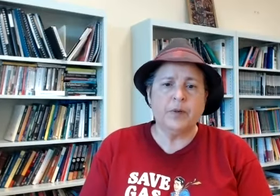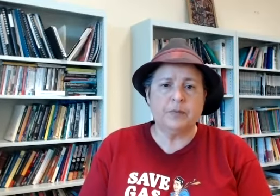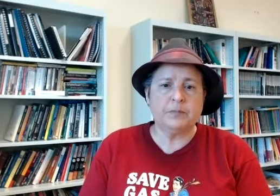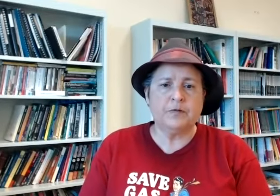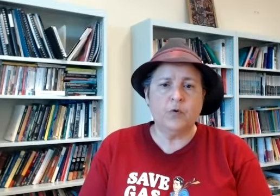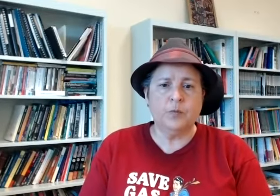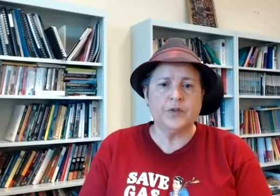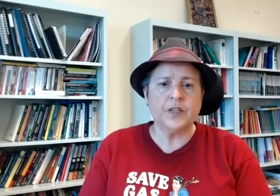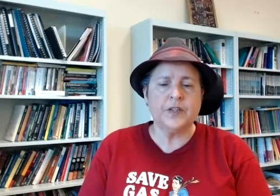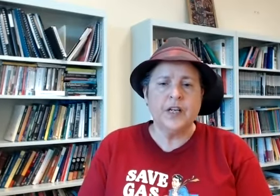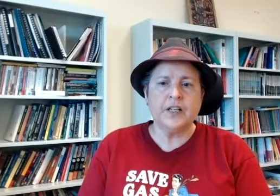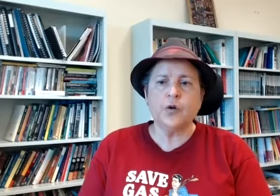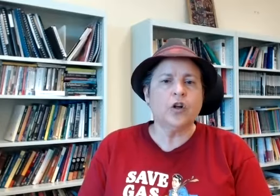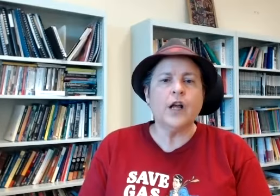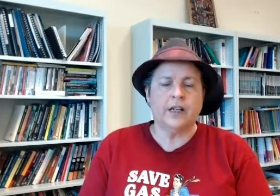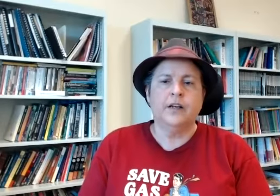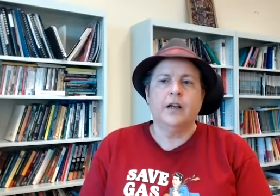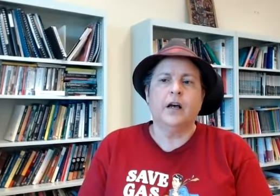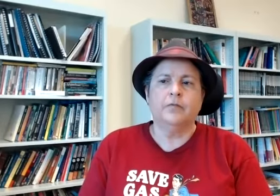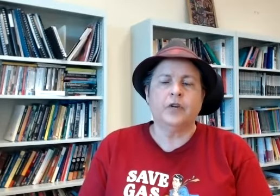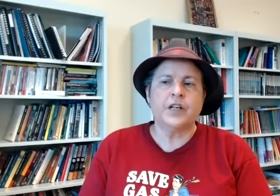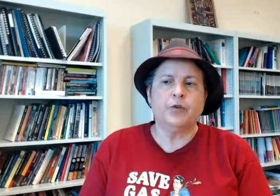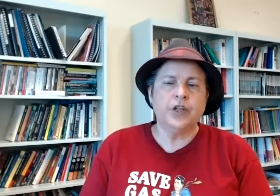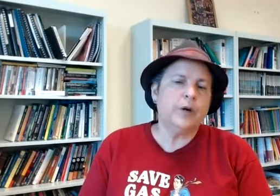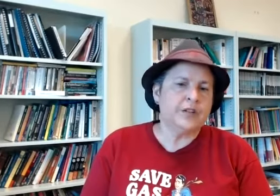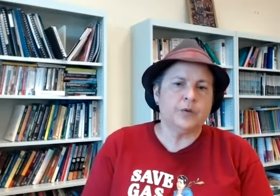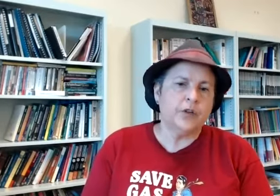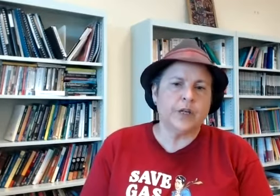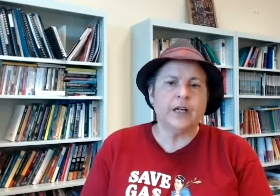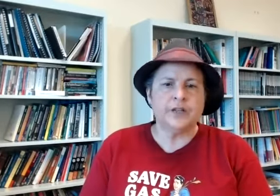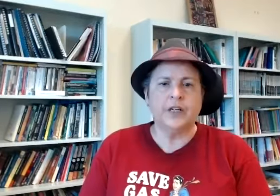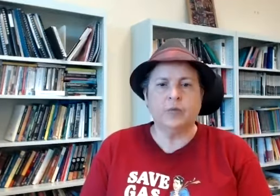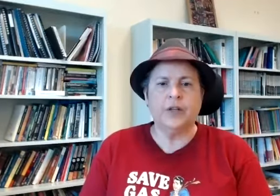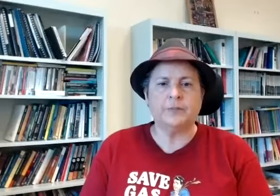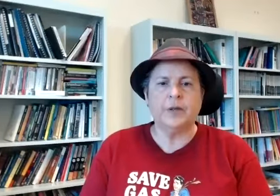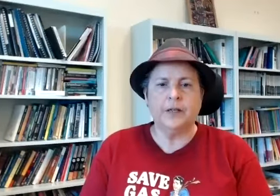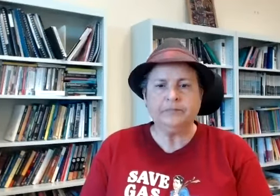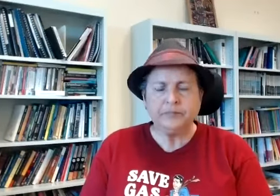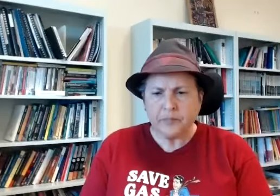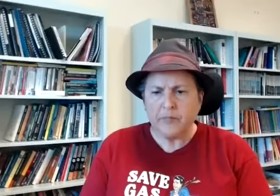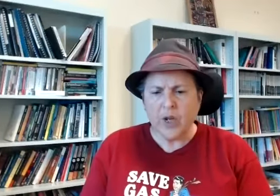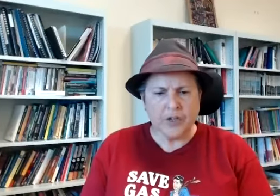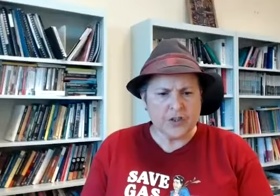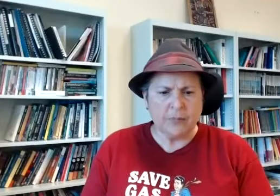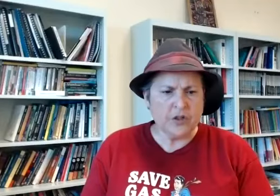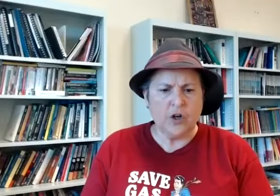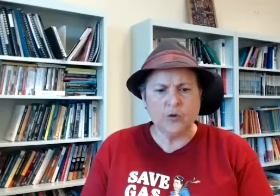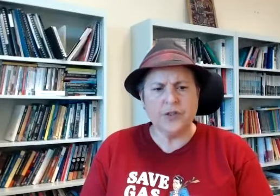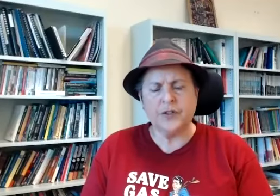people's performers is it's not like um for example US or the UK scene where there's been an established culture there's an